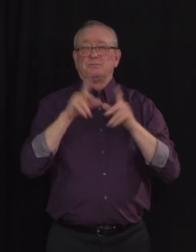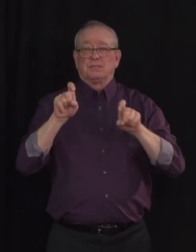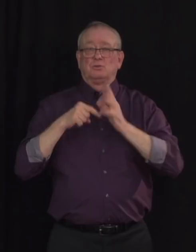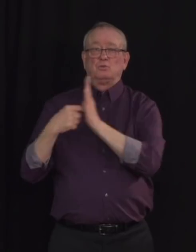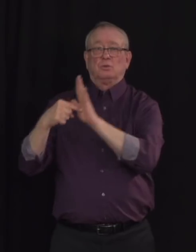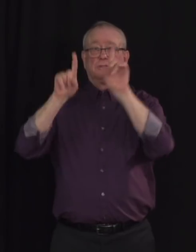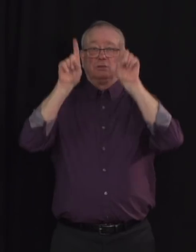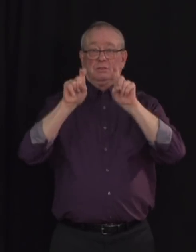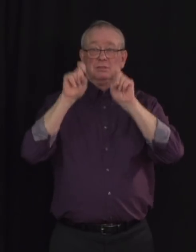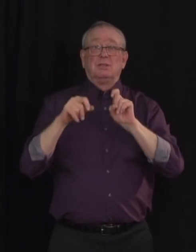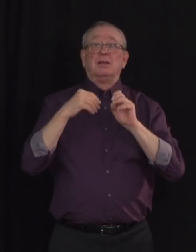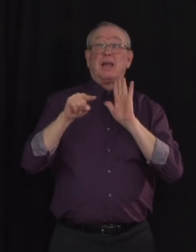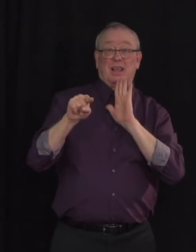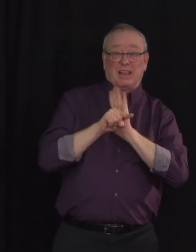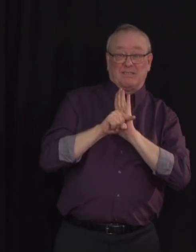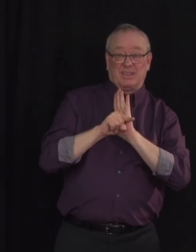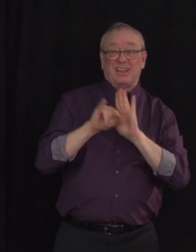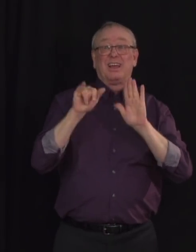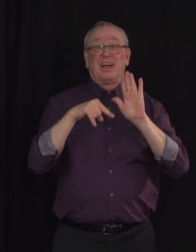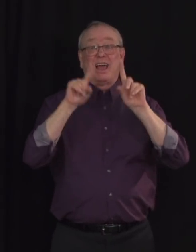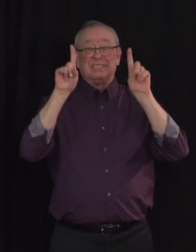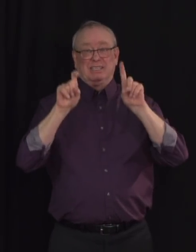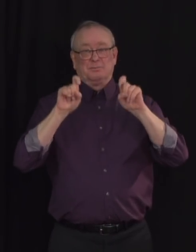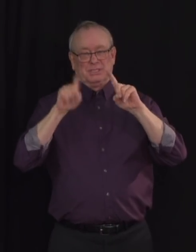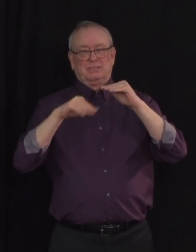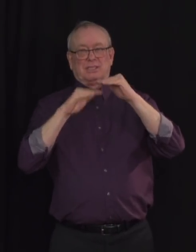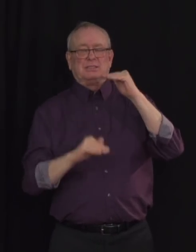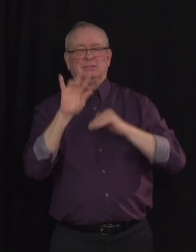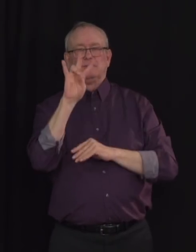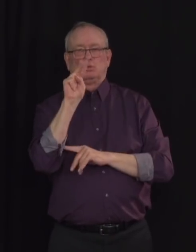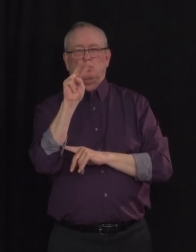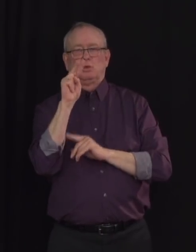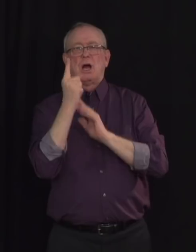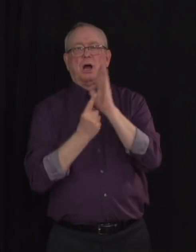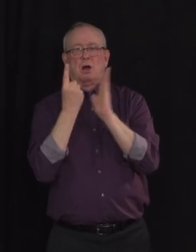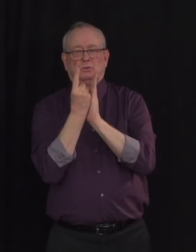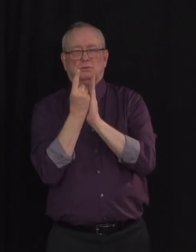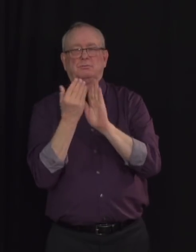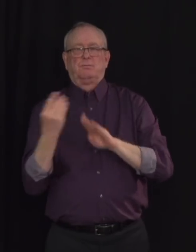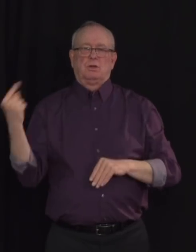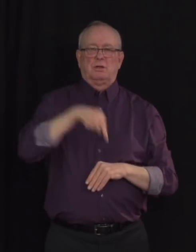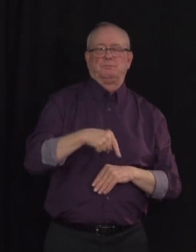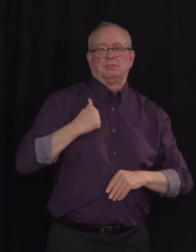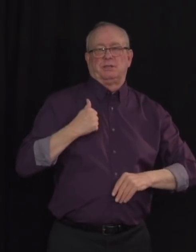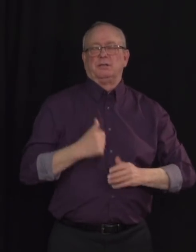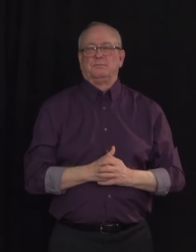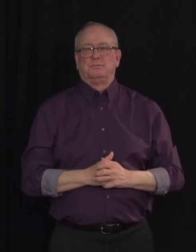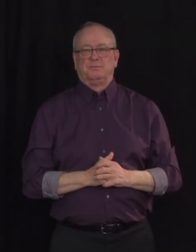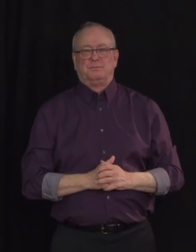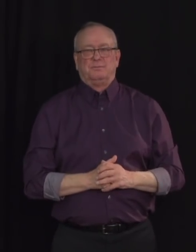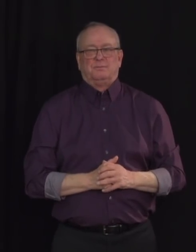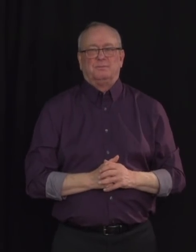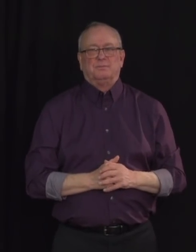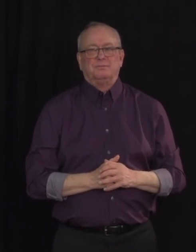within the previous 72 hours. In light of these new federal requirements, as well as the growing spread of variant